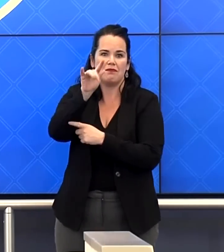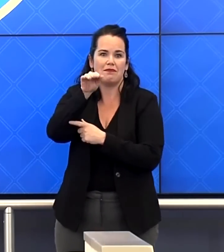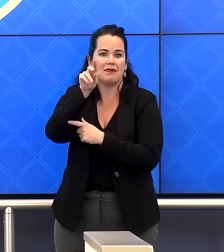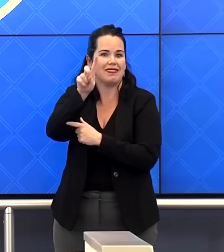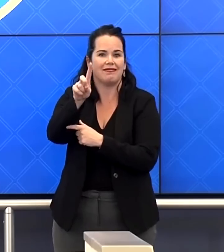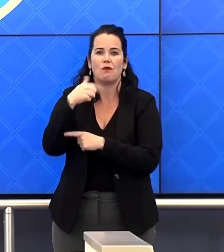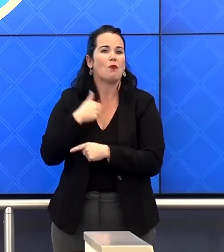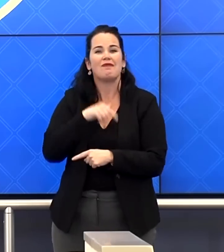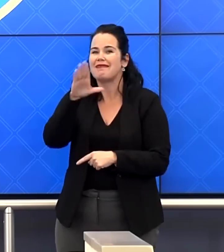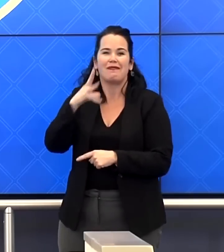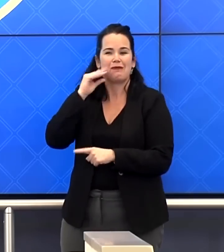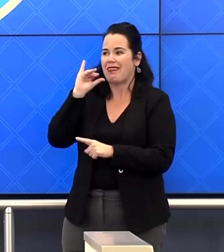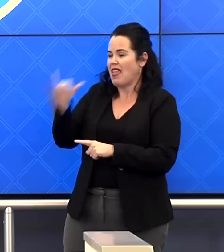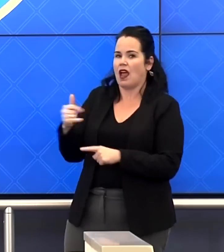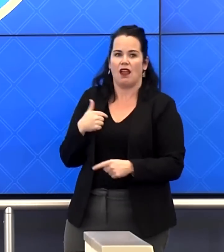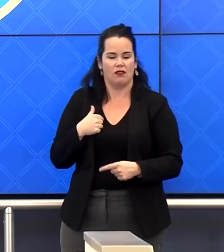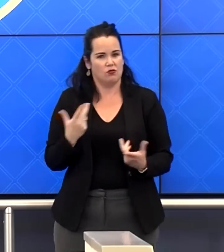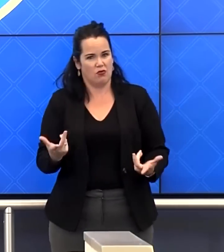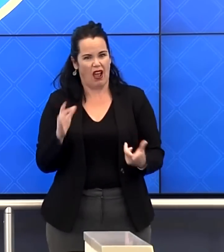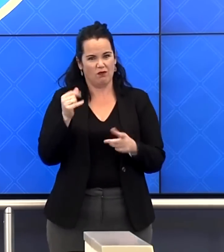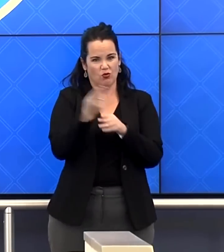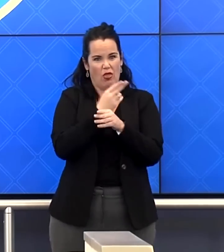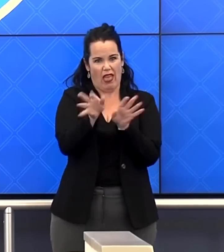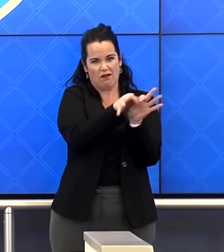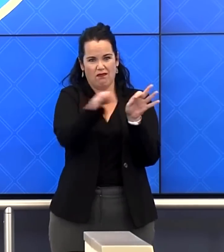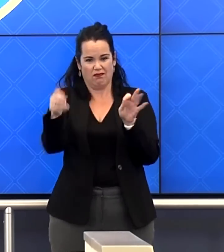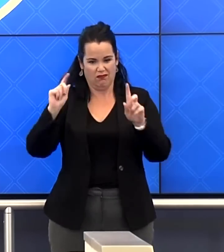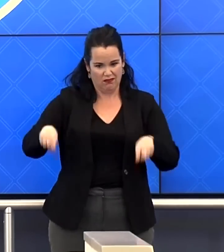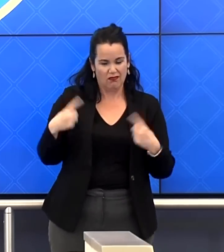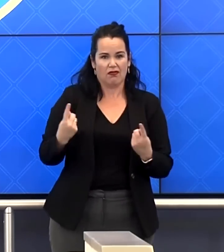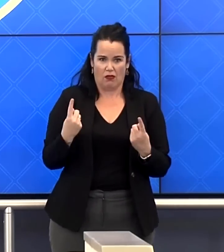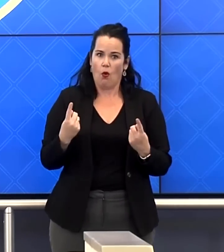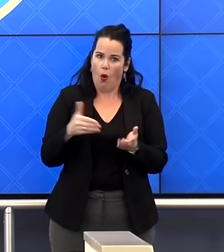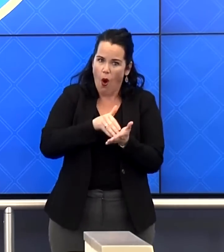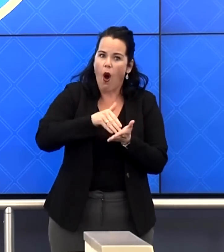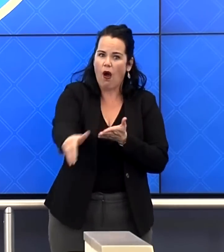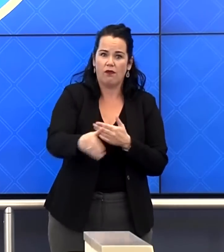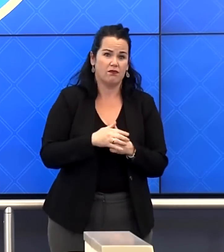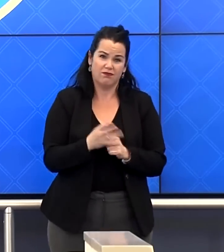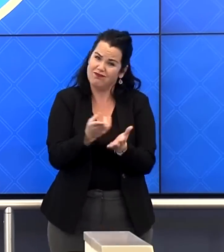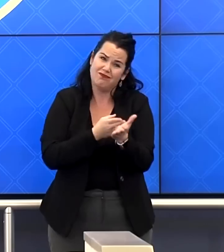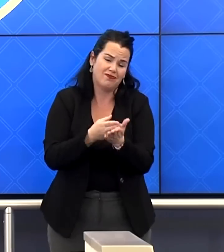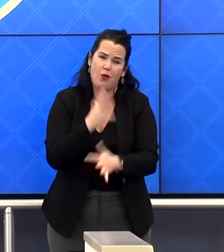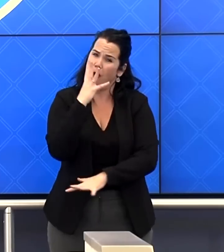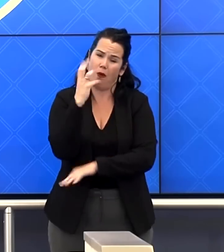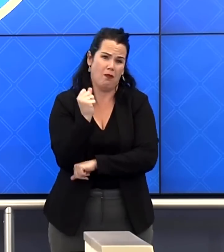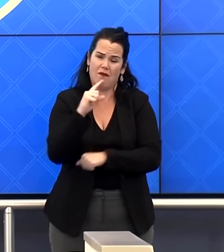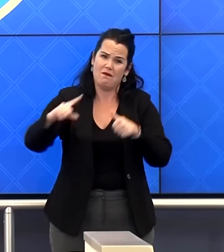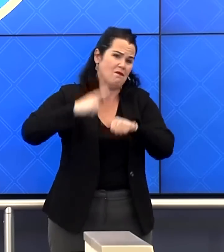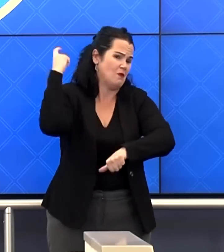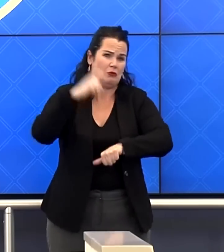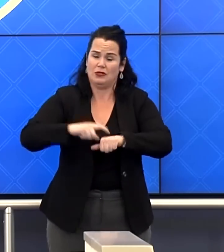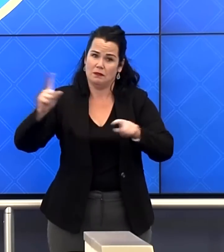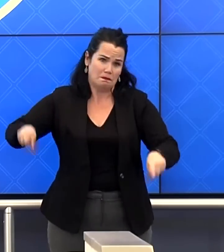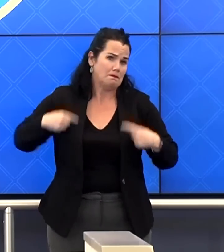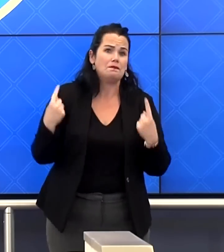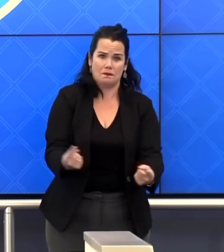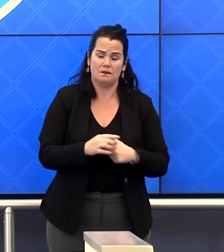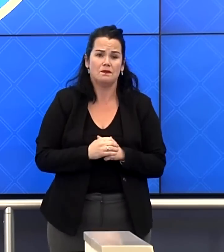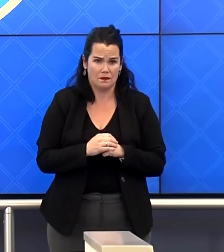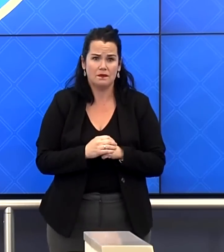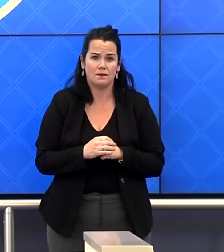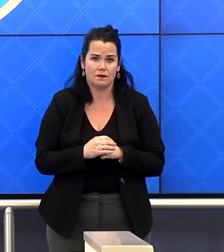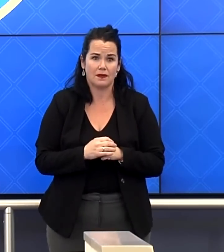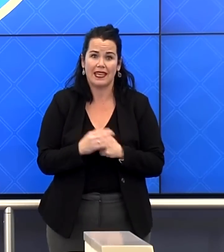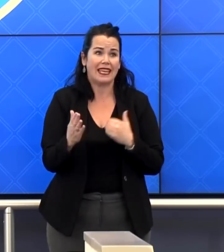seen before. I feel like I've said that a lot over the last number of weeks. But this truly is a historic event that is playing out in the